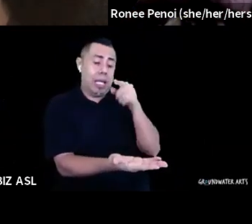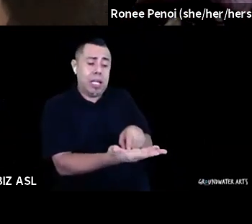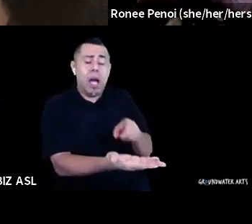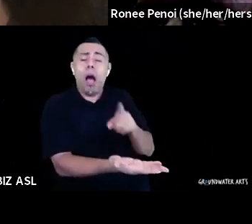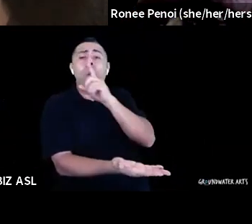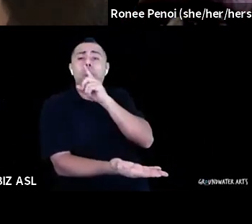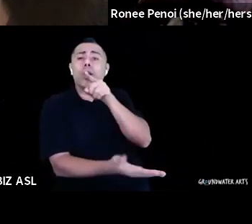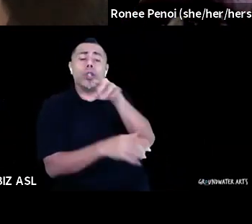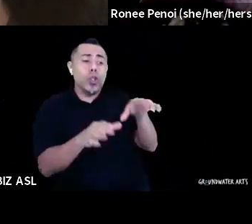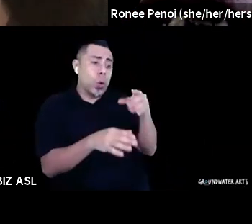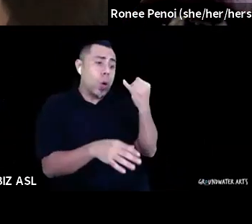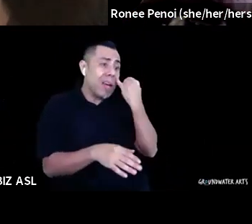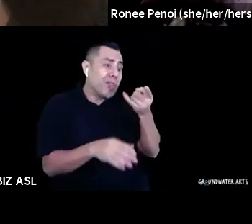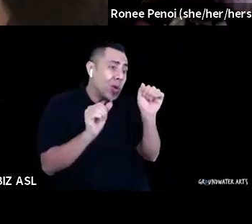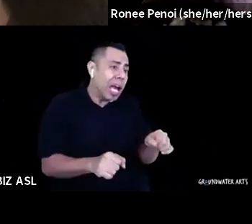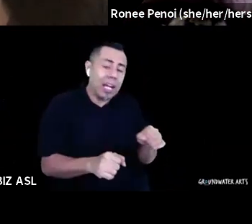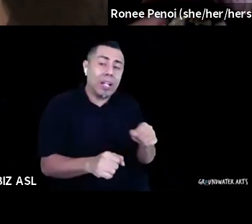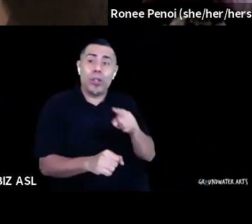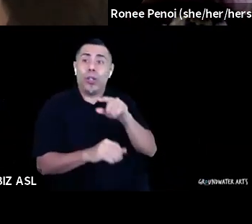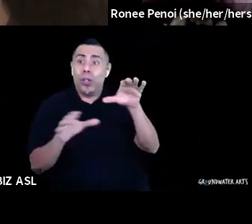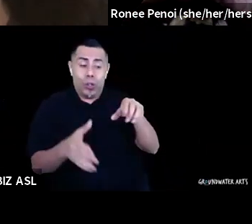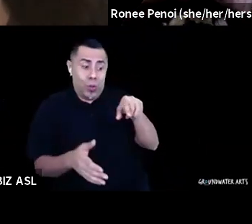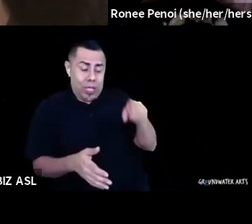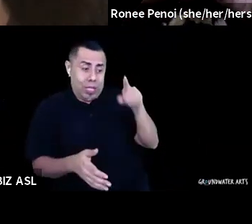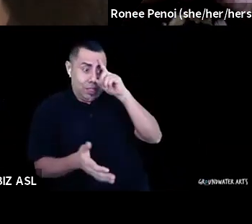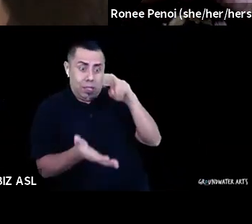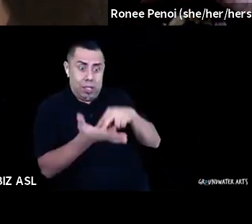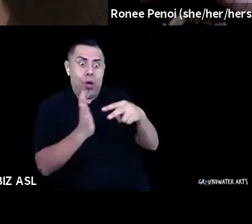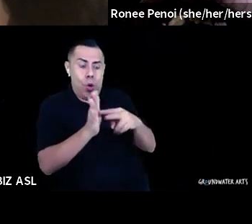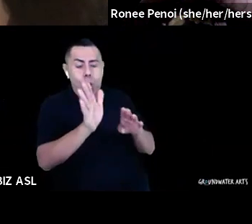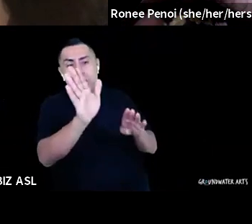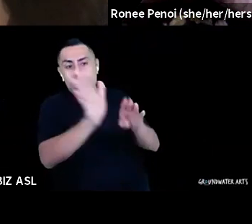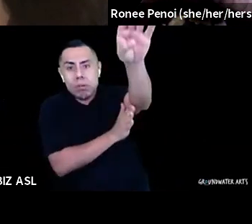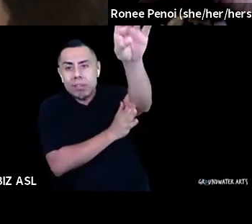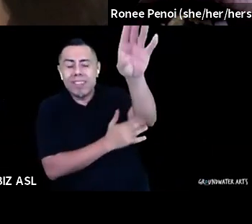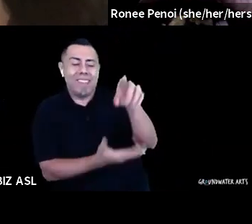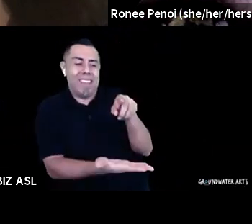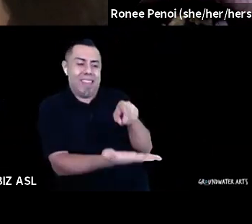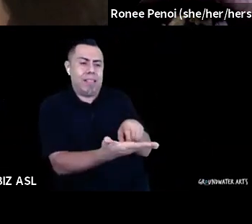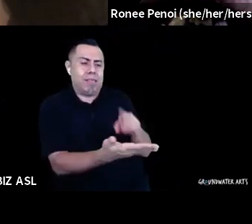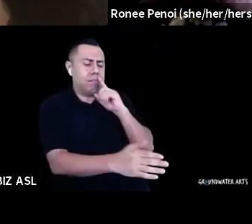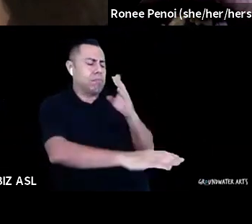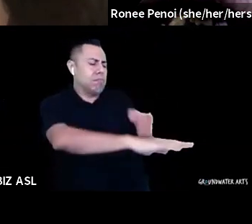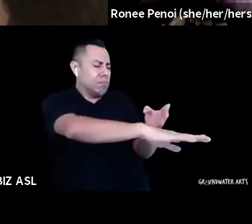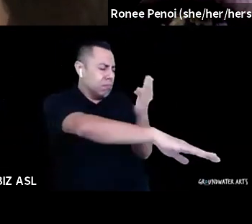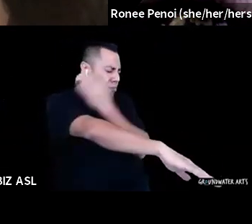you know, this is like such a healthier, better, um, way of working. And I think that that just is really,